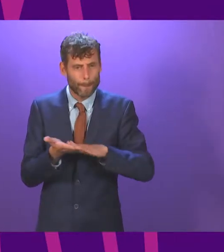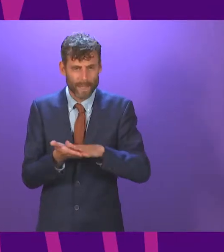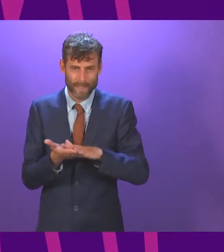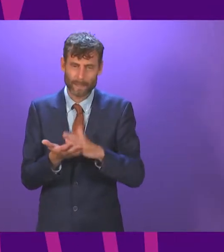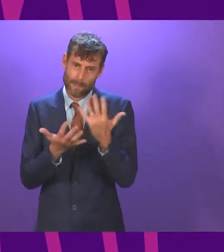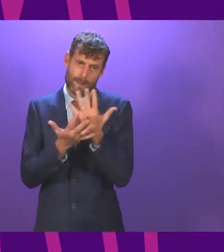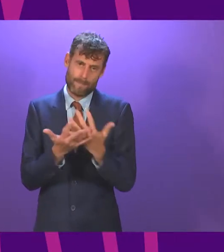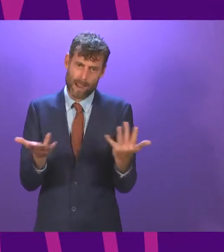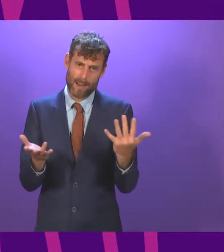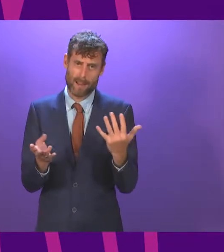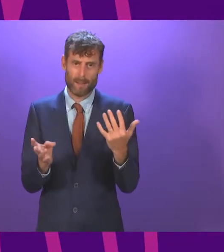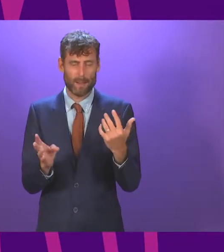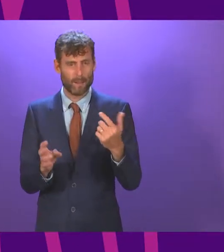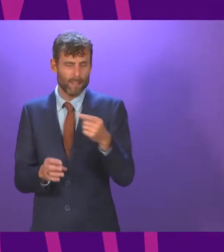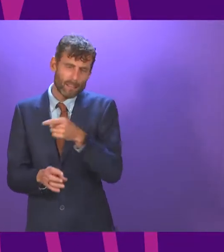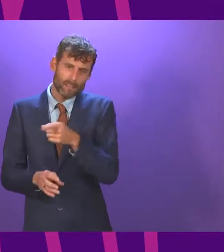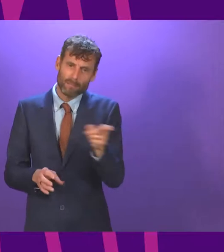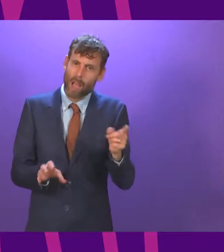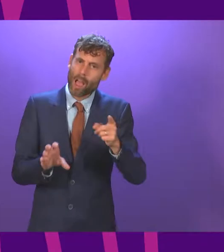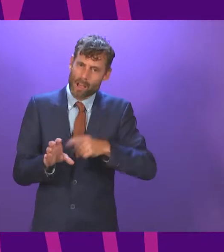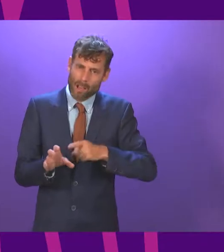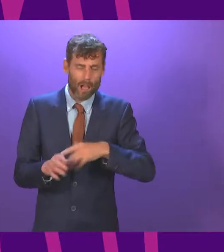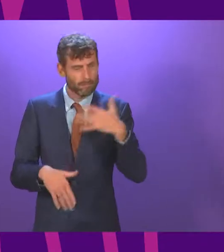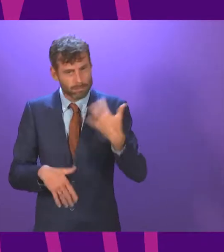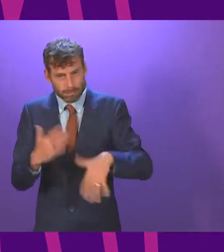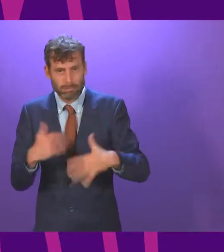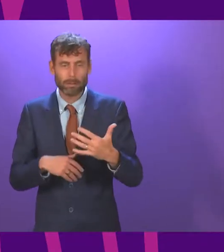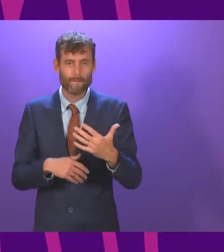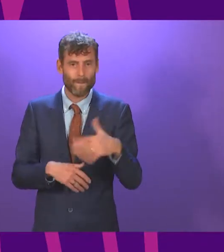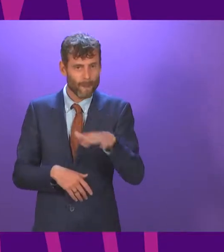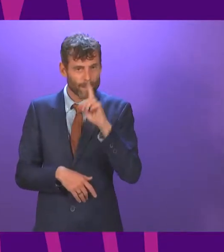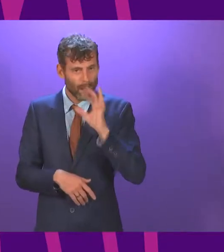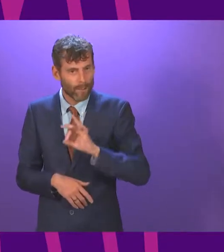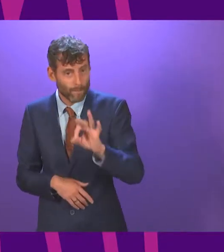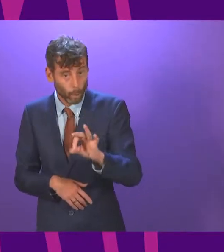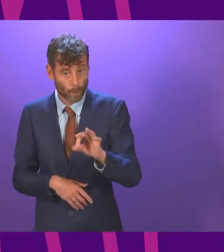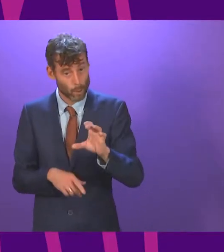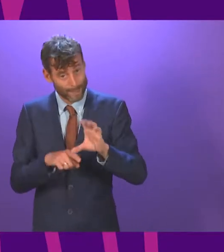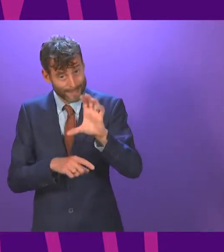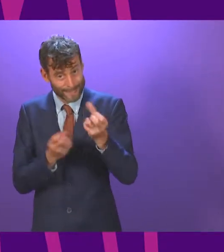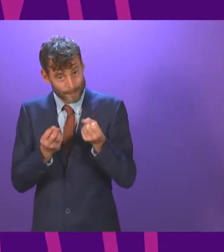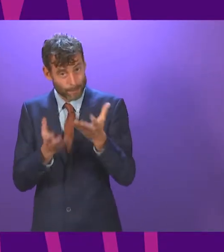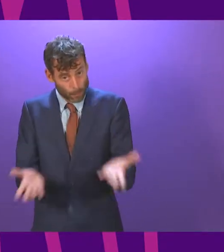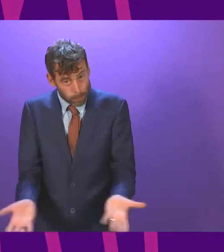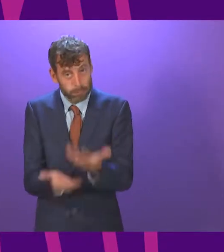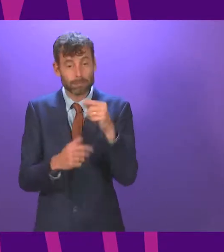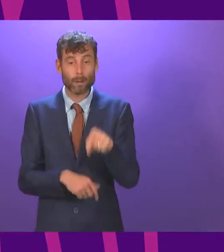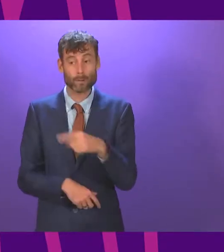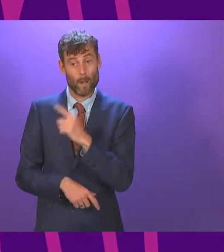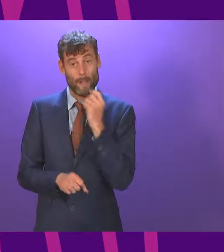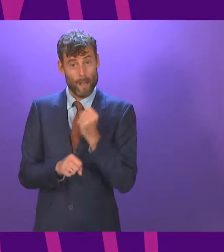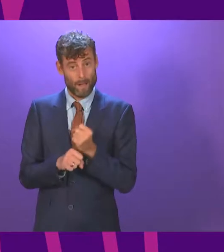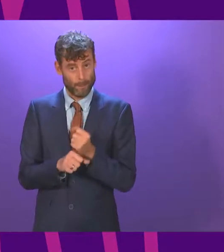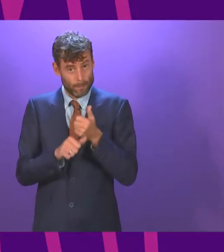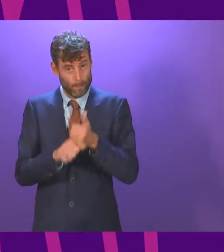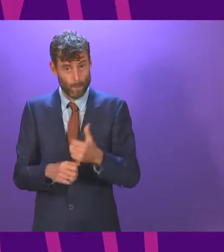hidden but substantial barrier burdened from families. The efforts made by the government in respect of clothing